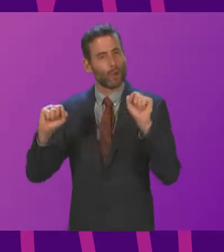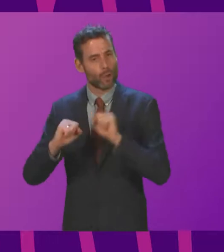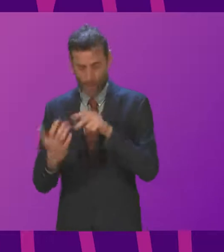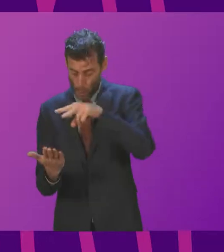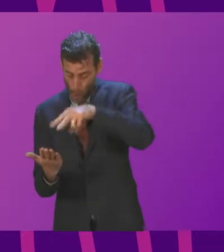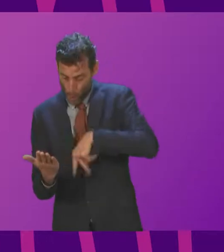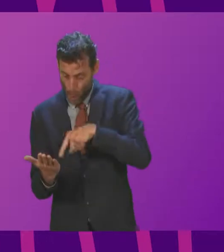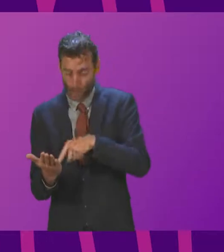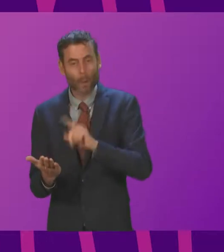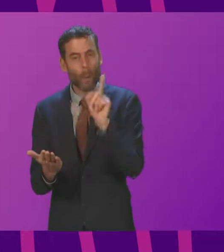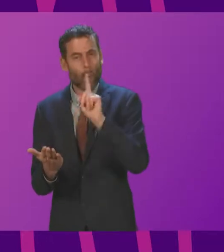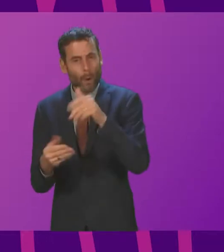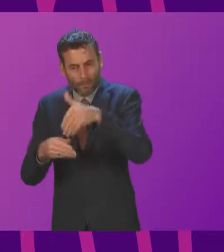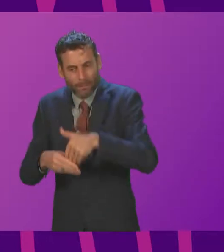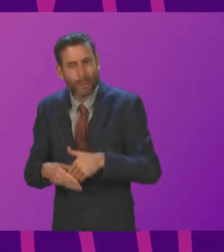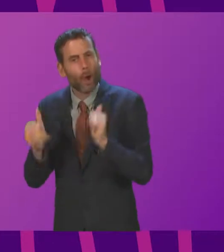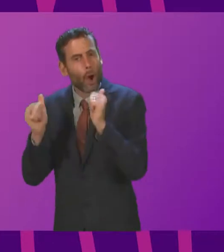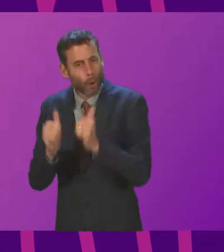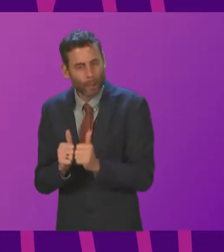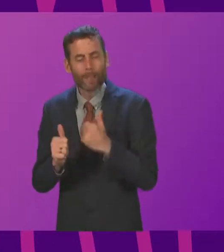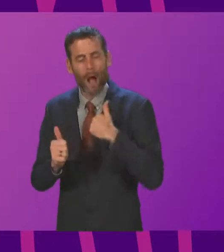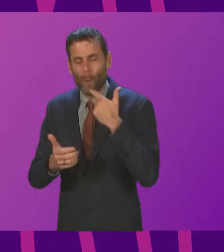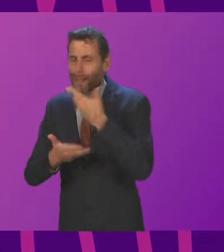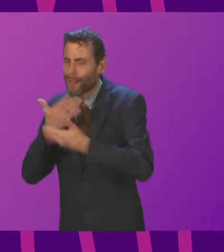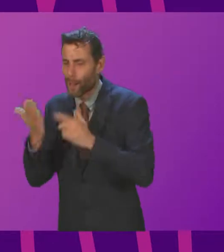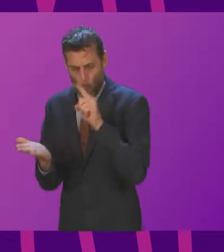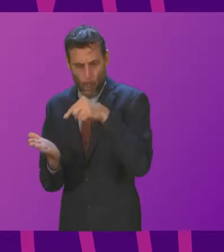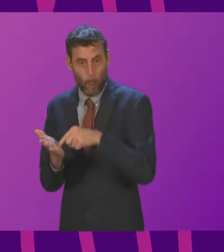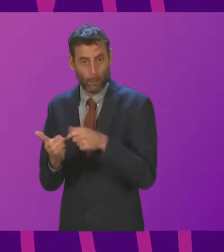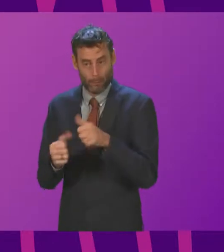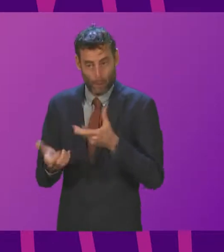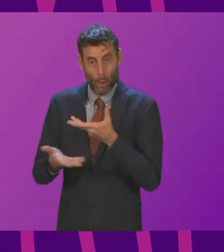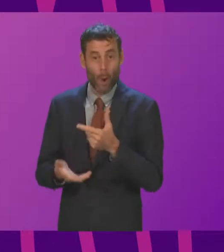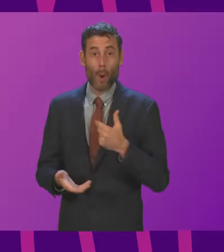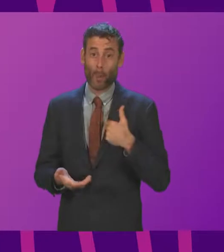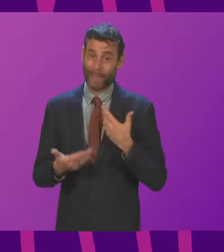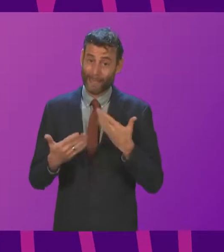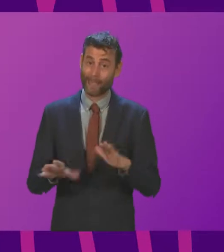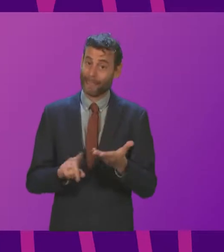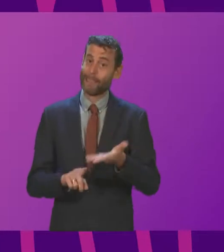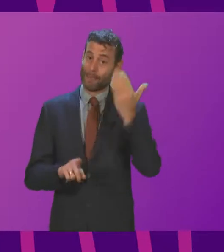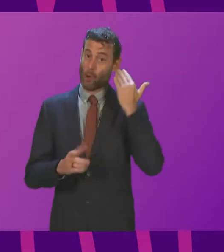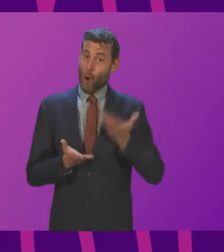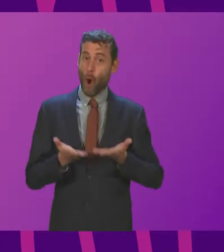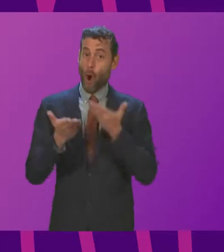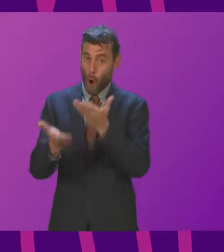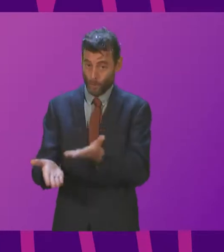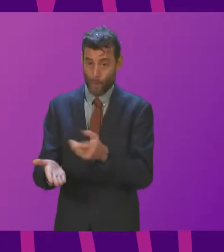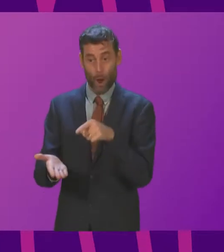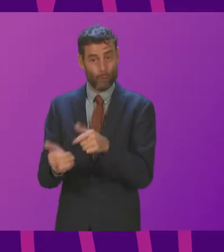was agreed last night, but I'll come on to that in a second. A very reasonable offer was made to the rail unions.